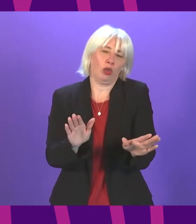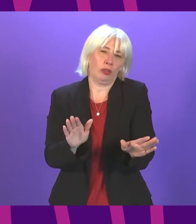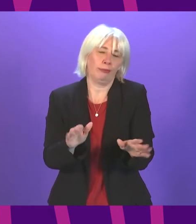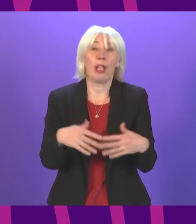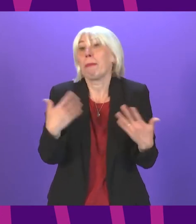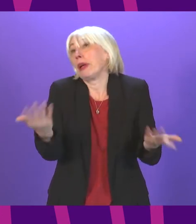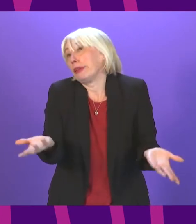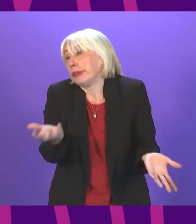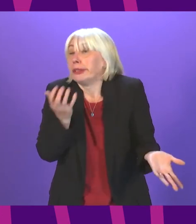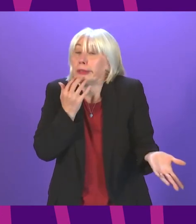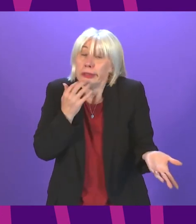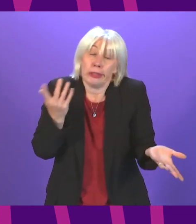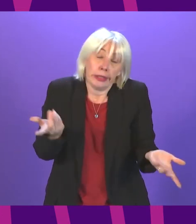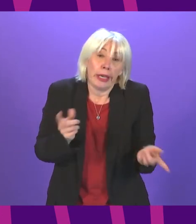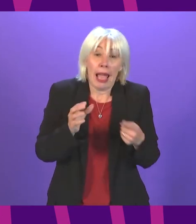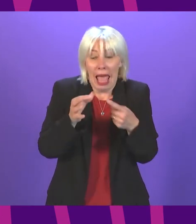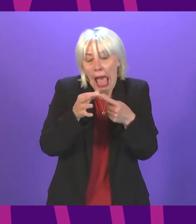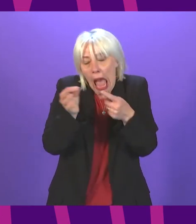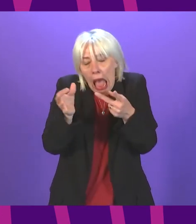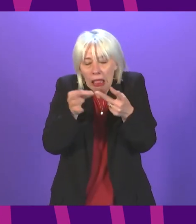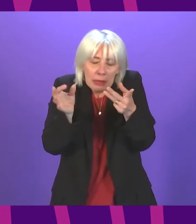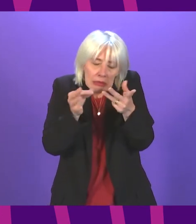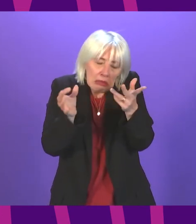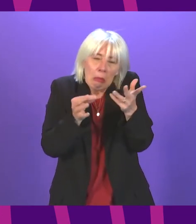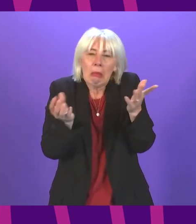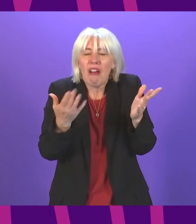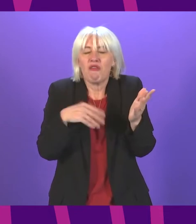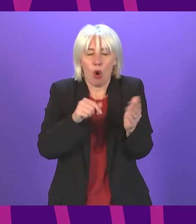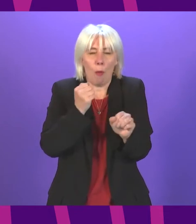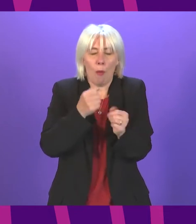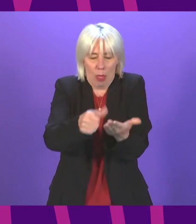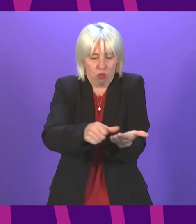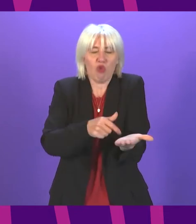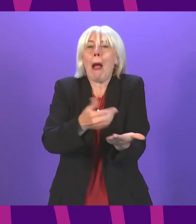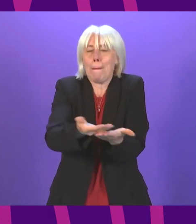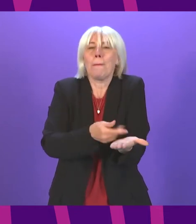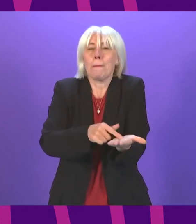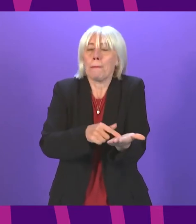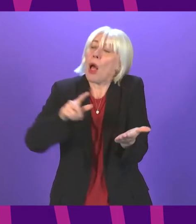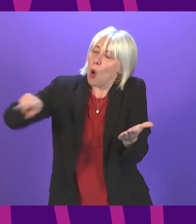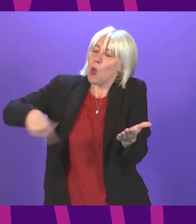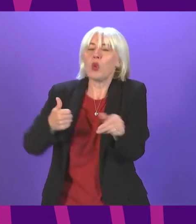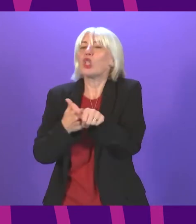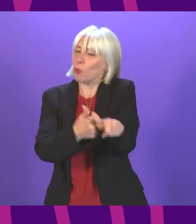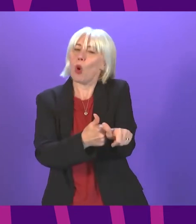However, there are elements, elements of this programme for government, which we support on this side. Many of the